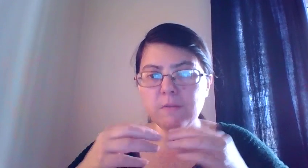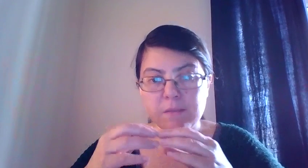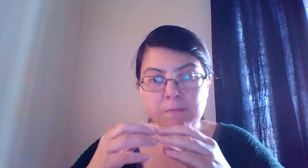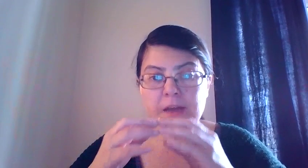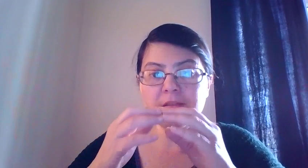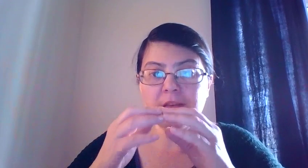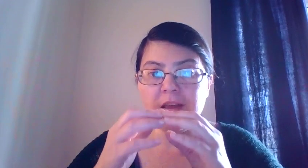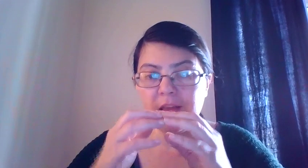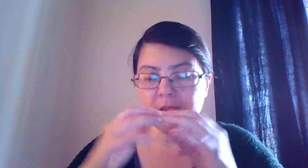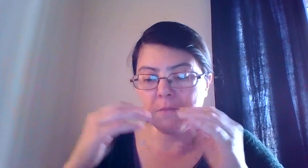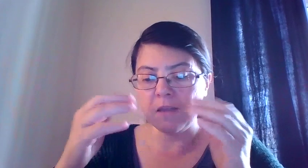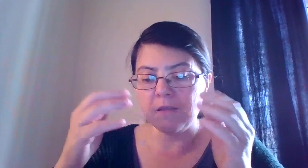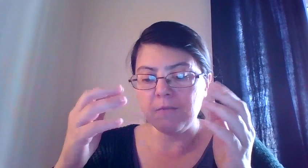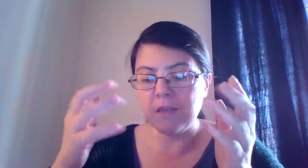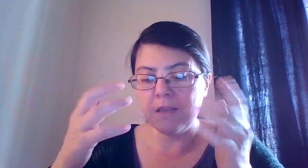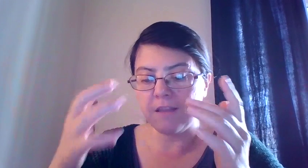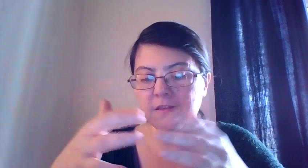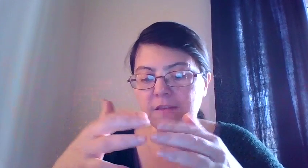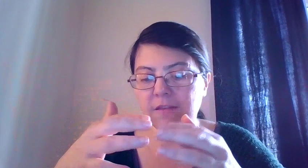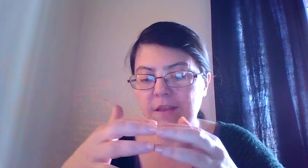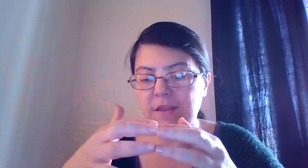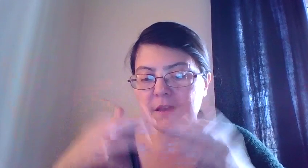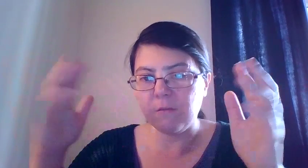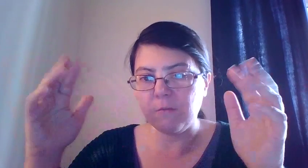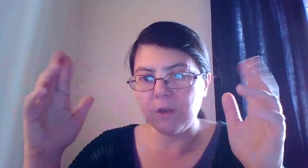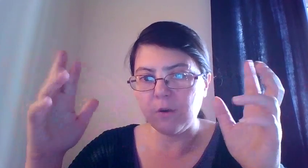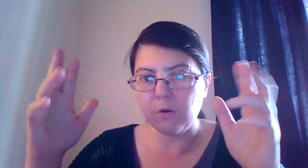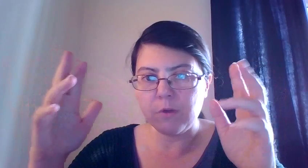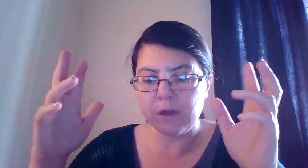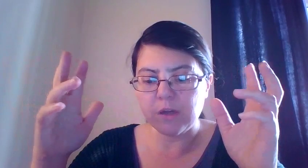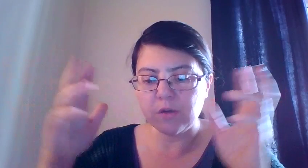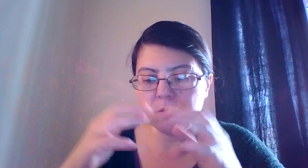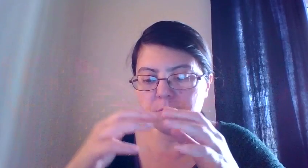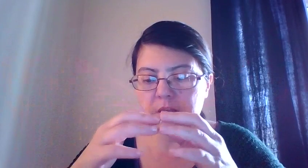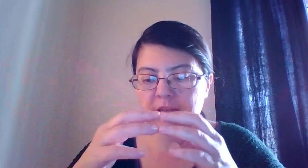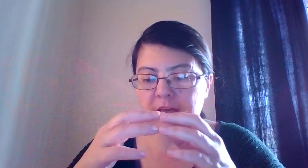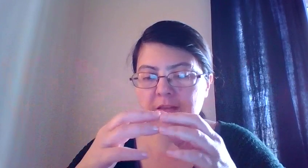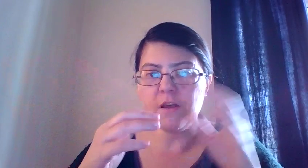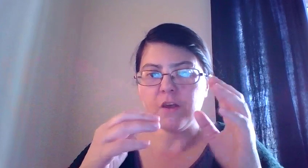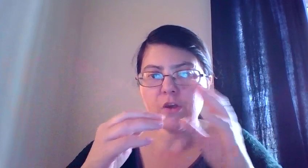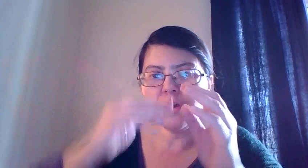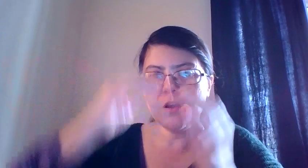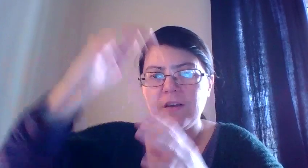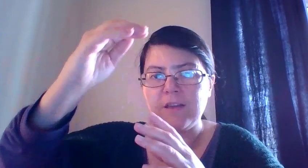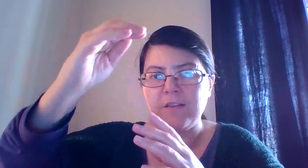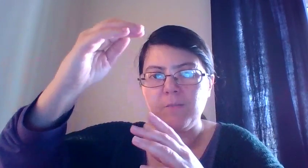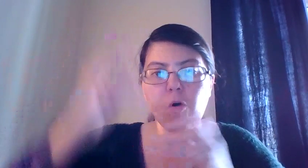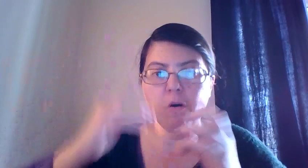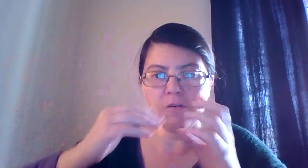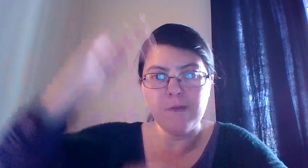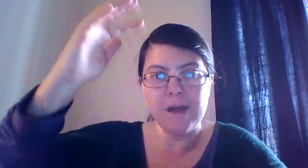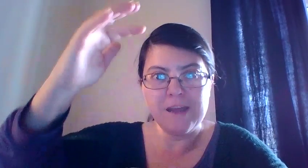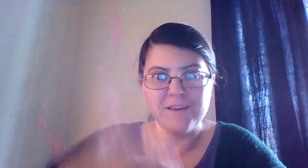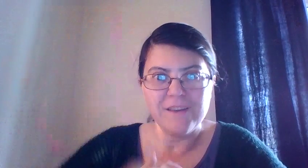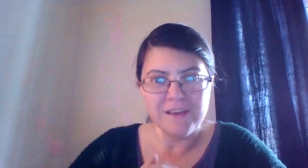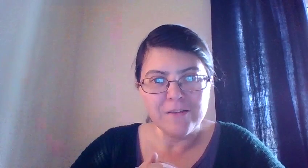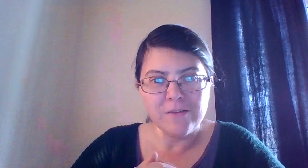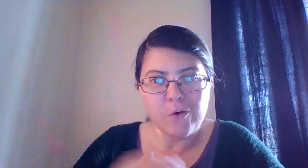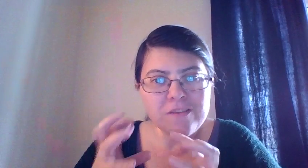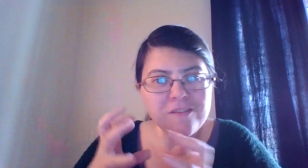it might say, it might mean that this communication means that you're going to get more money. So it's